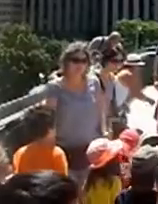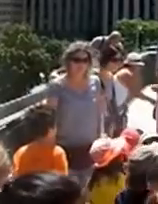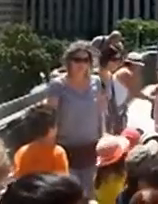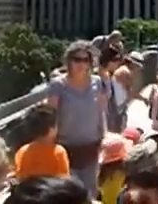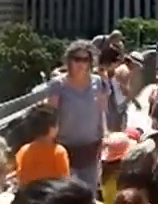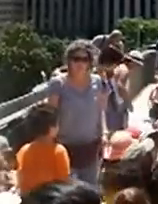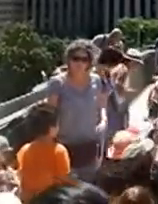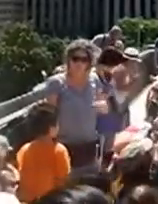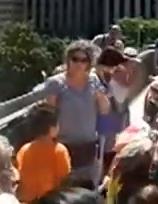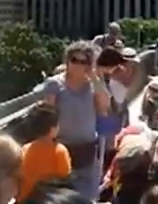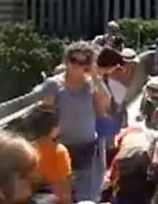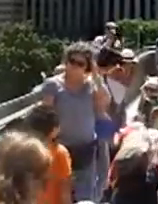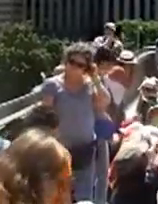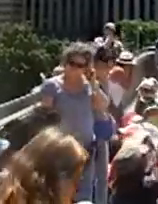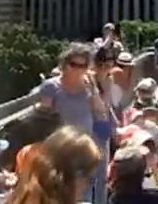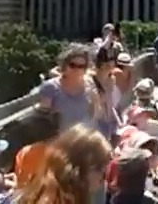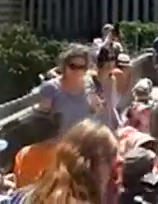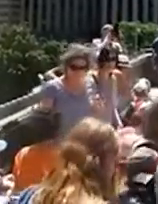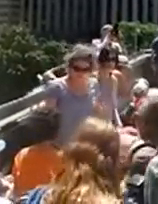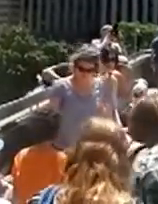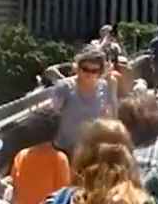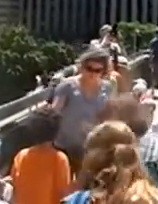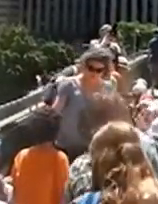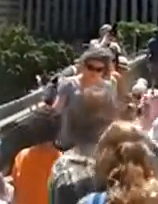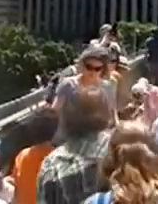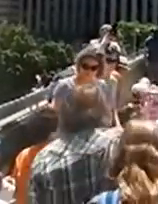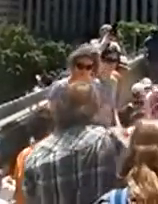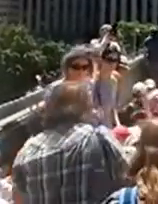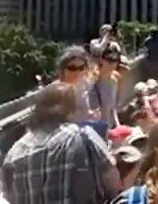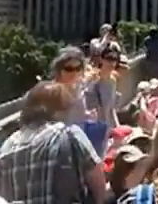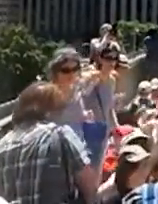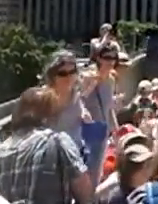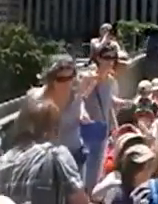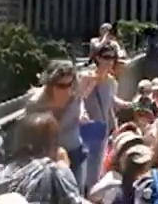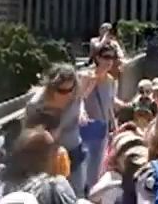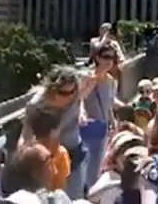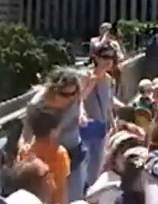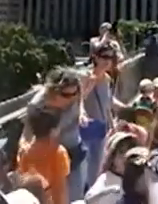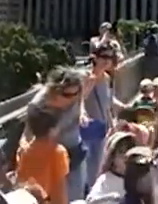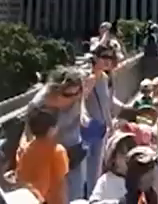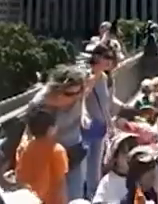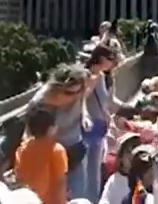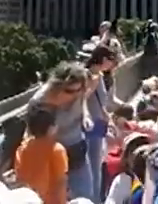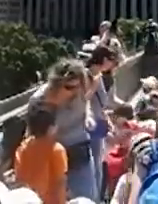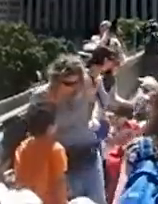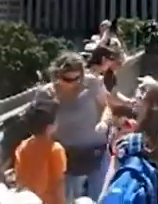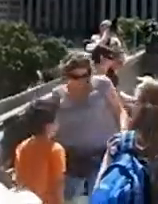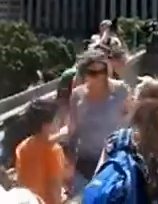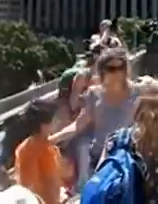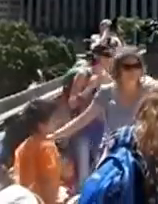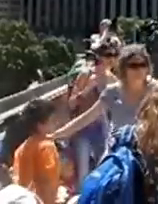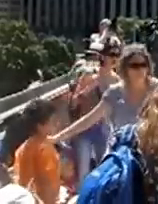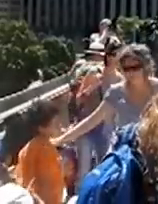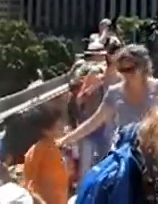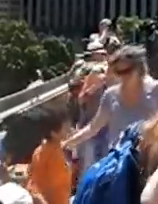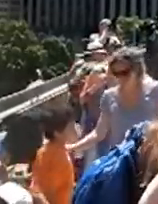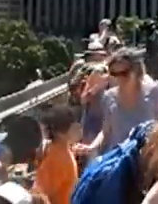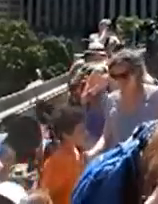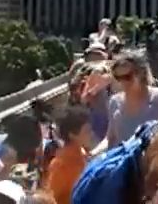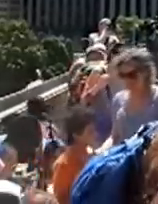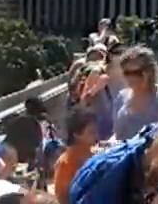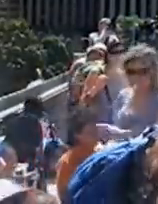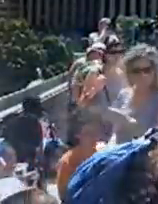I'm going down the stairs. I'm